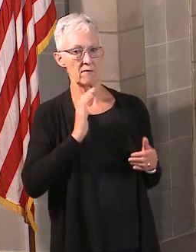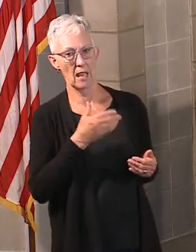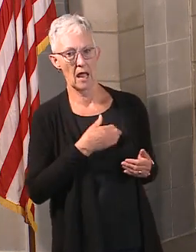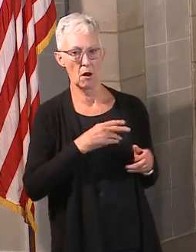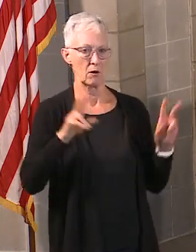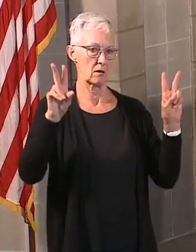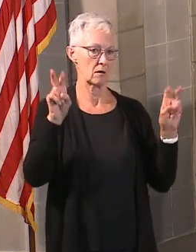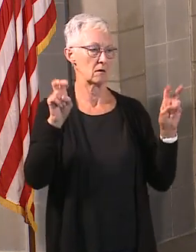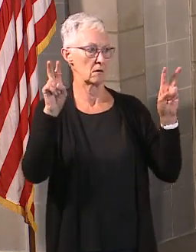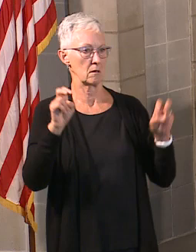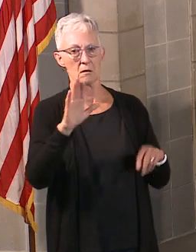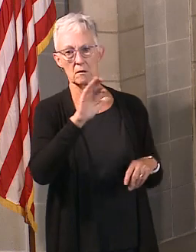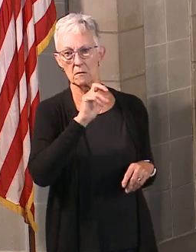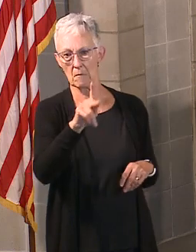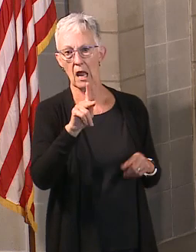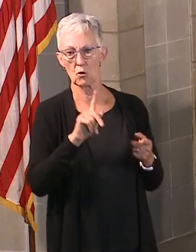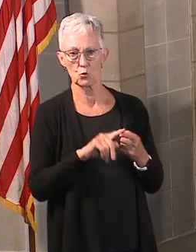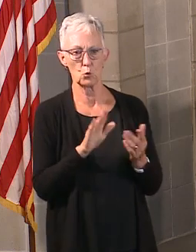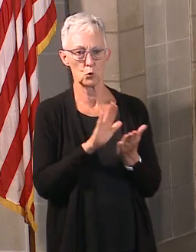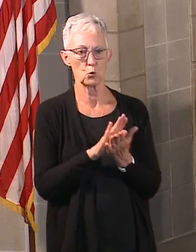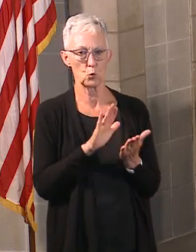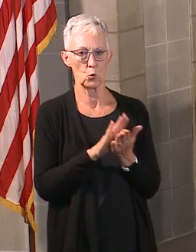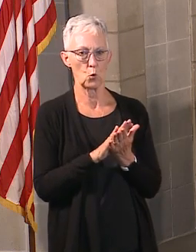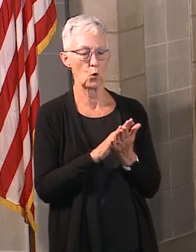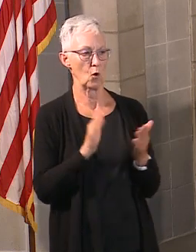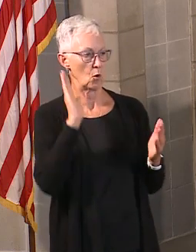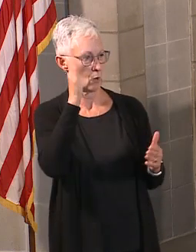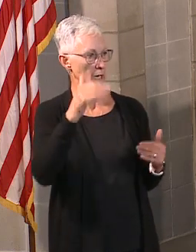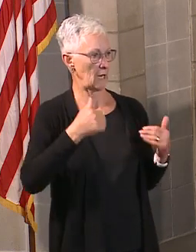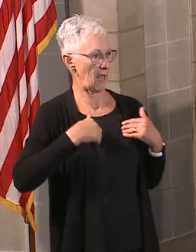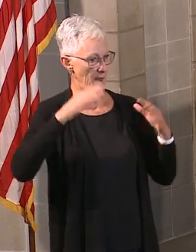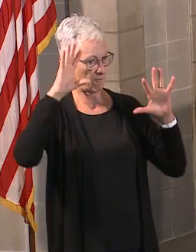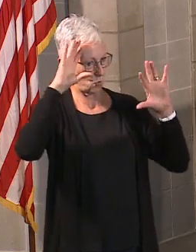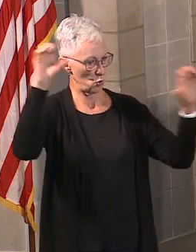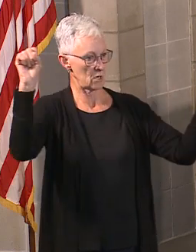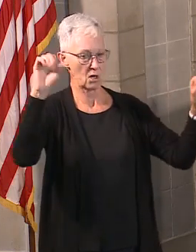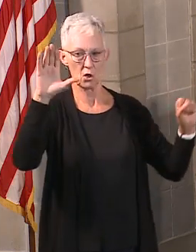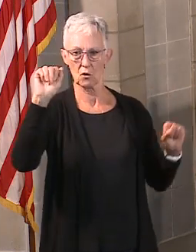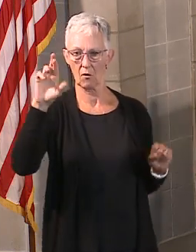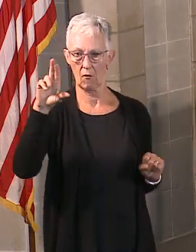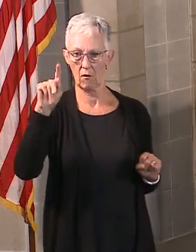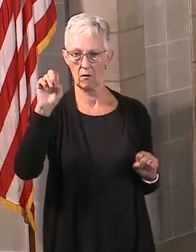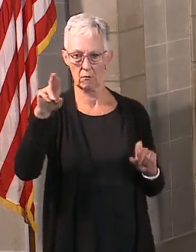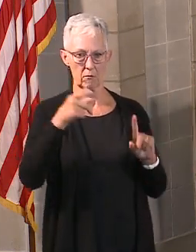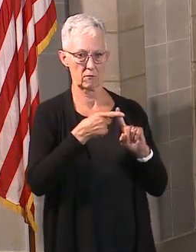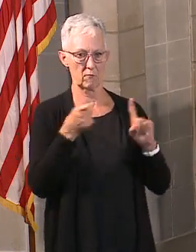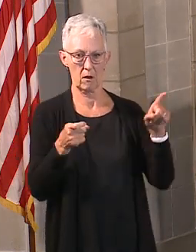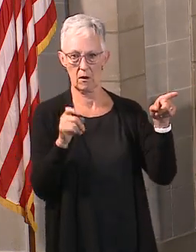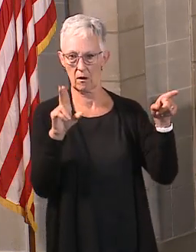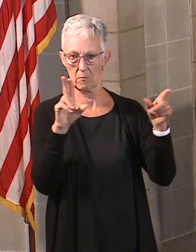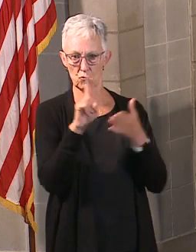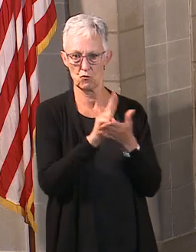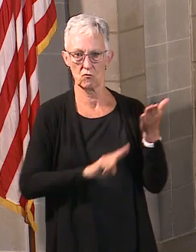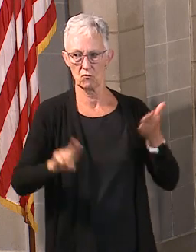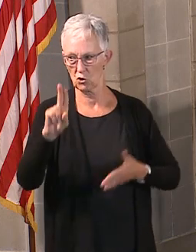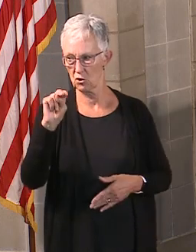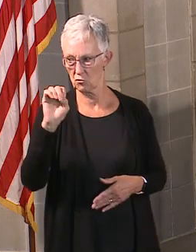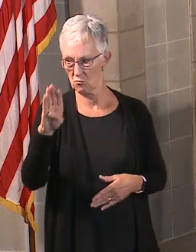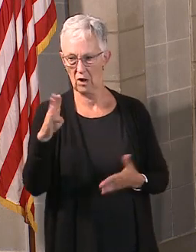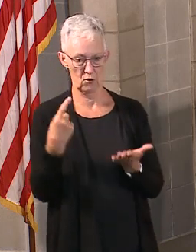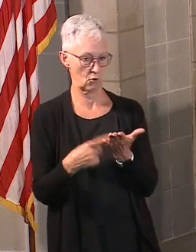and we'll have President Carter of the University of Nebraska talking about the plans for higher education at the University of Nebraska. And then Thursday,